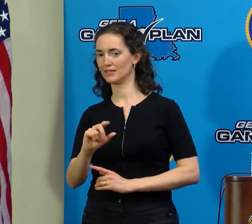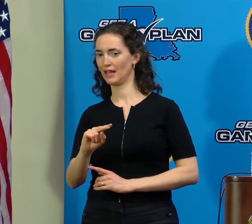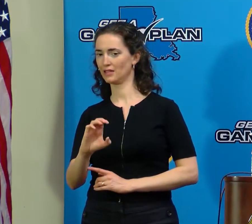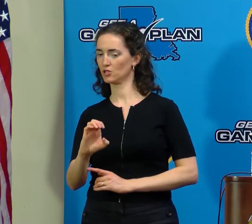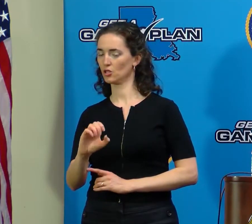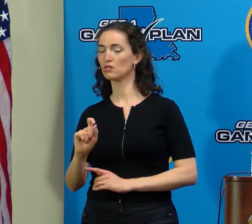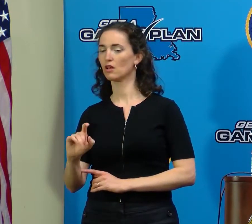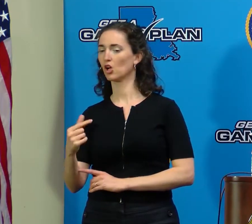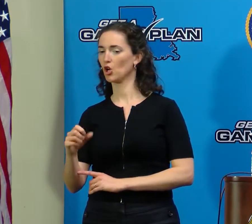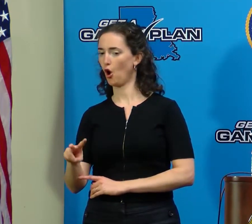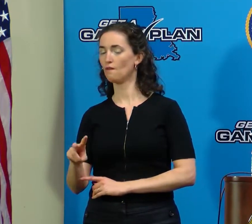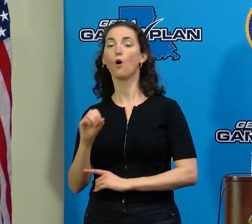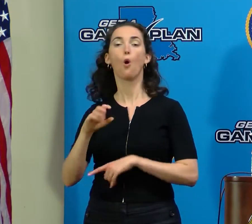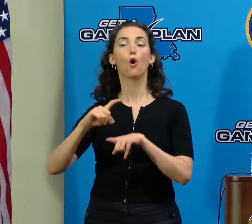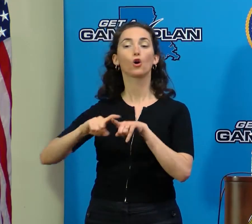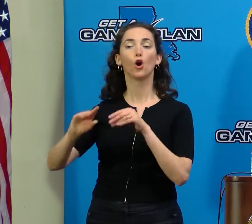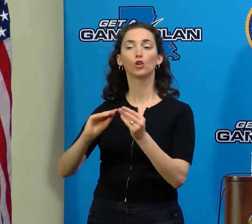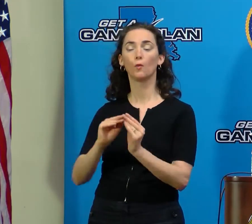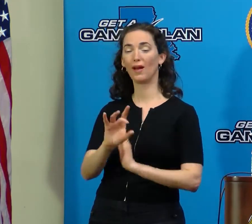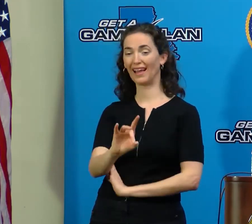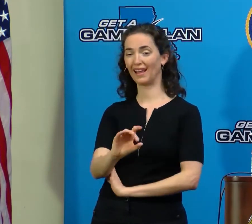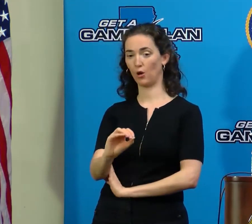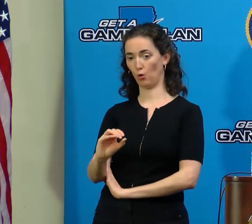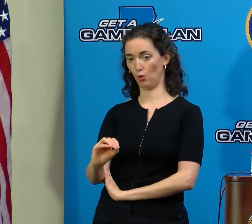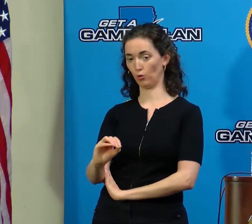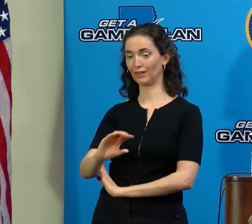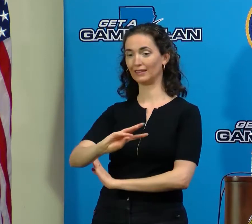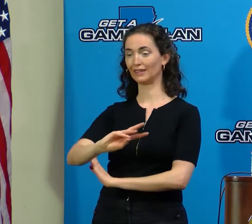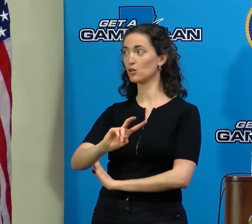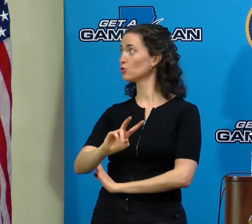-621-3362.